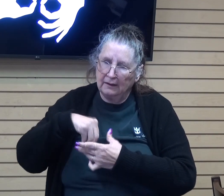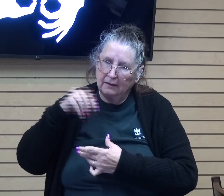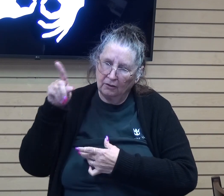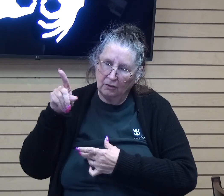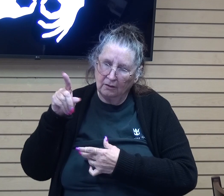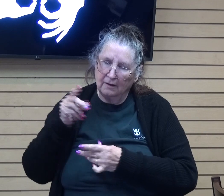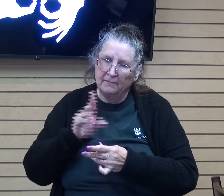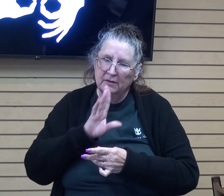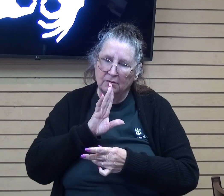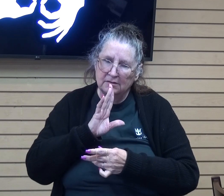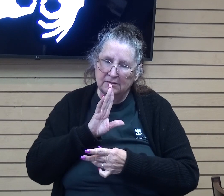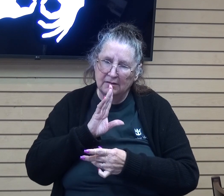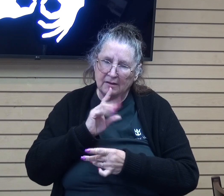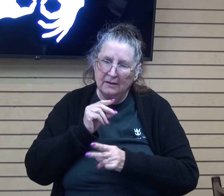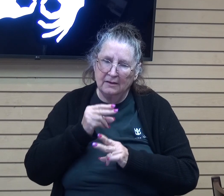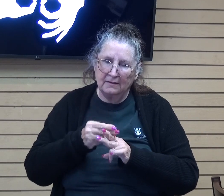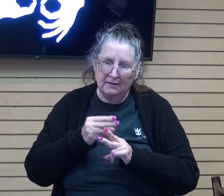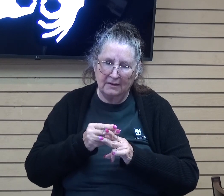and we pray this in jesus name amen